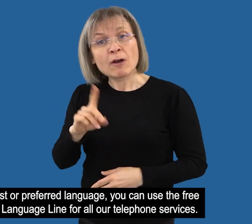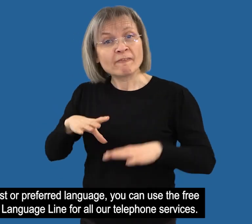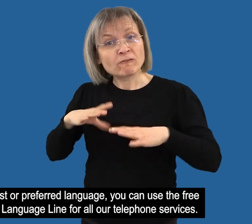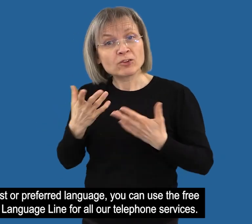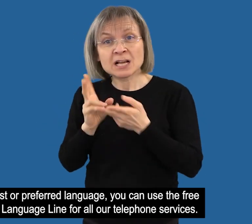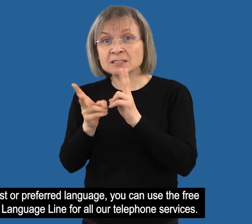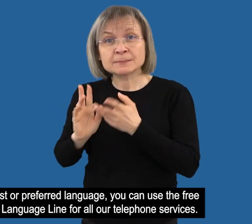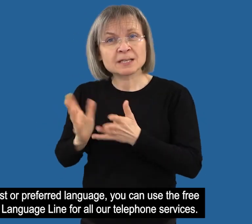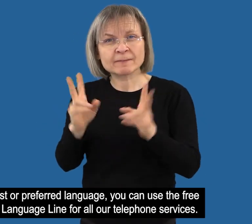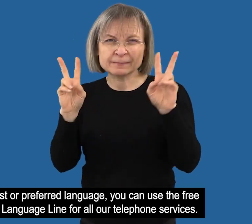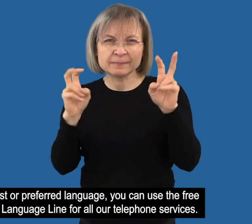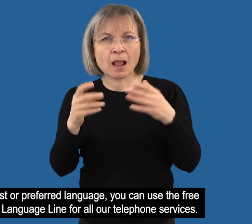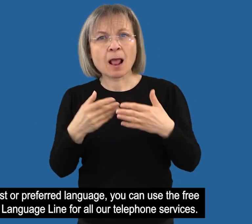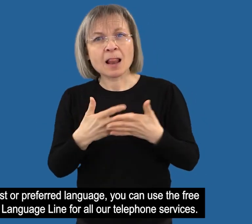for all our telephone services